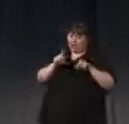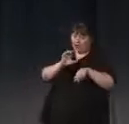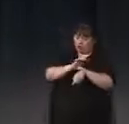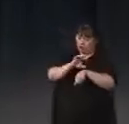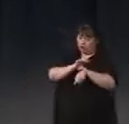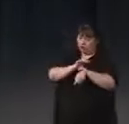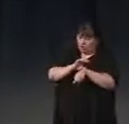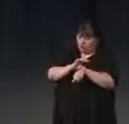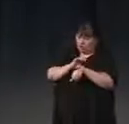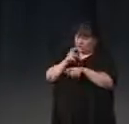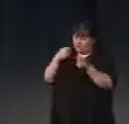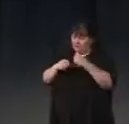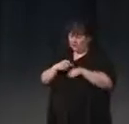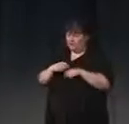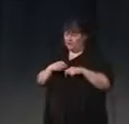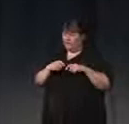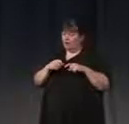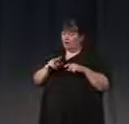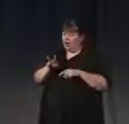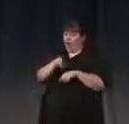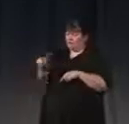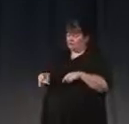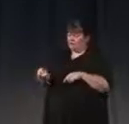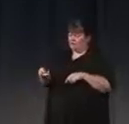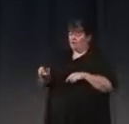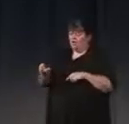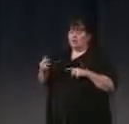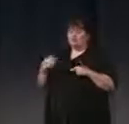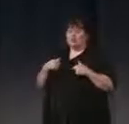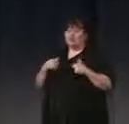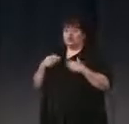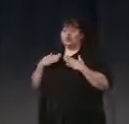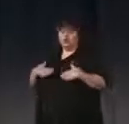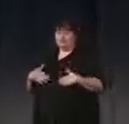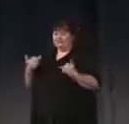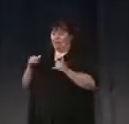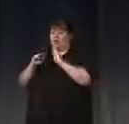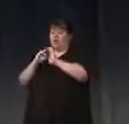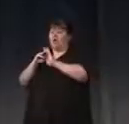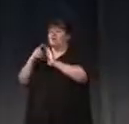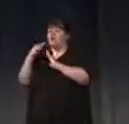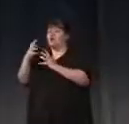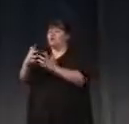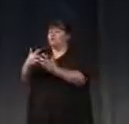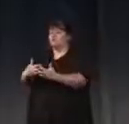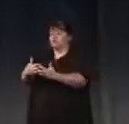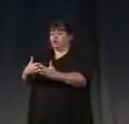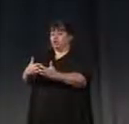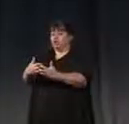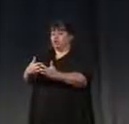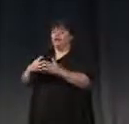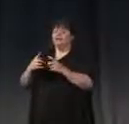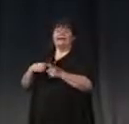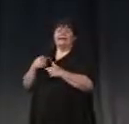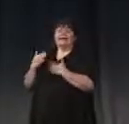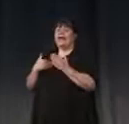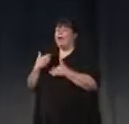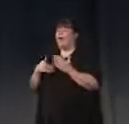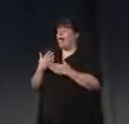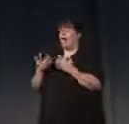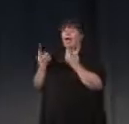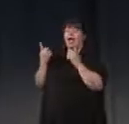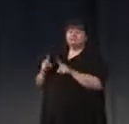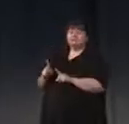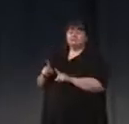mind as computer. So we weren't quite there yet. The human is still a model for the machine. Then along comes